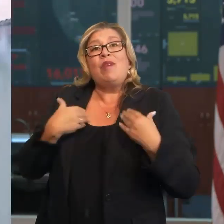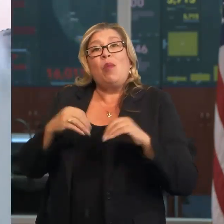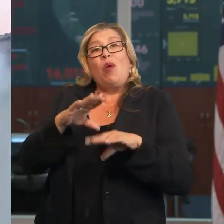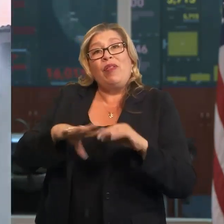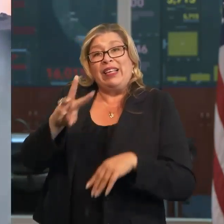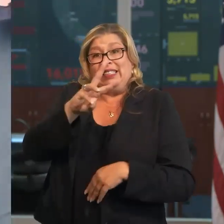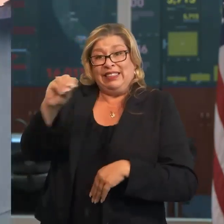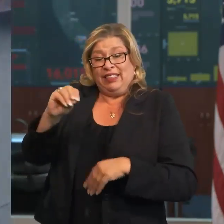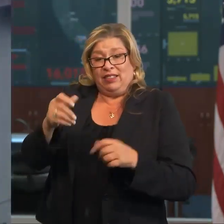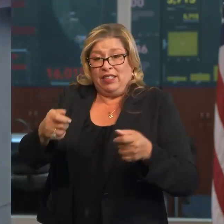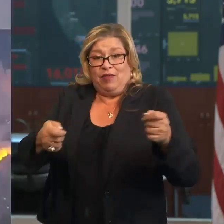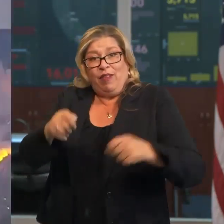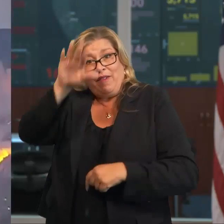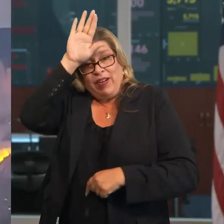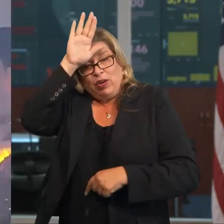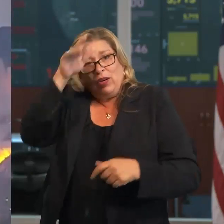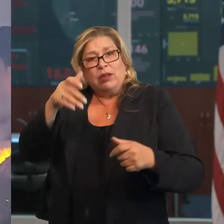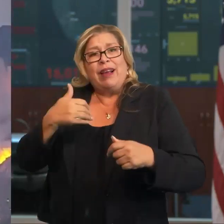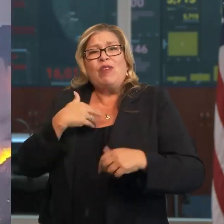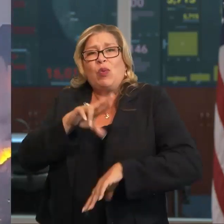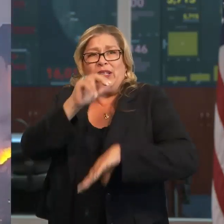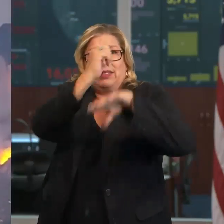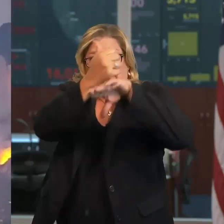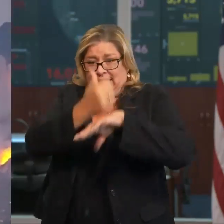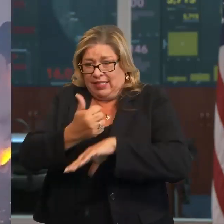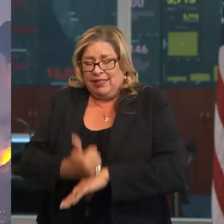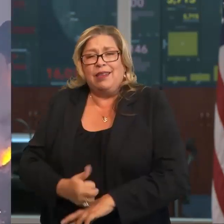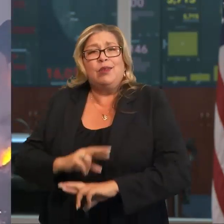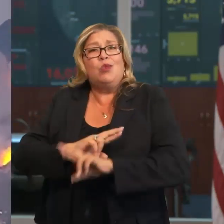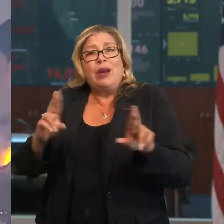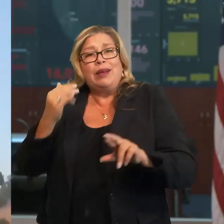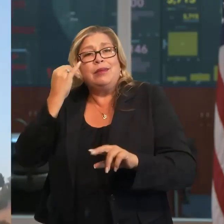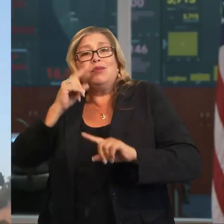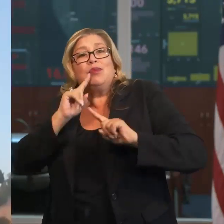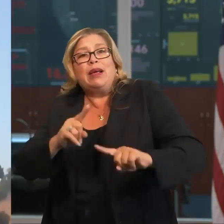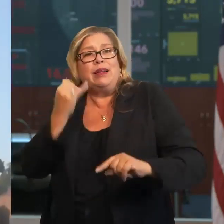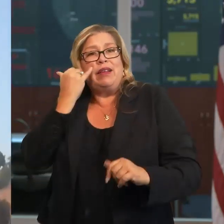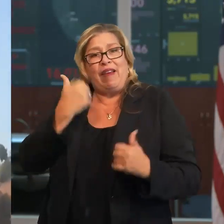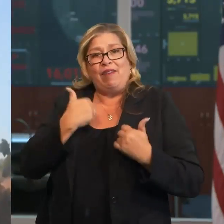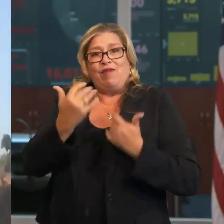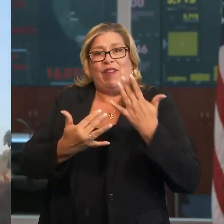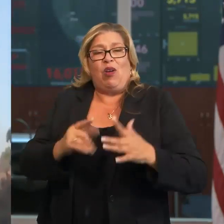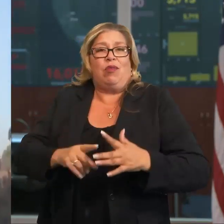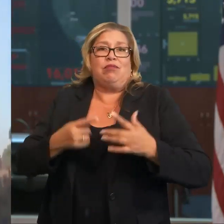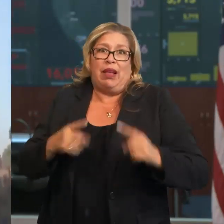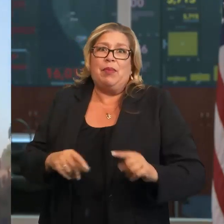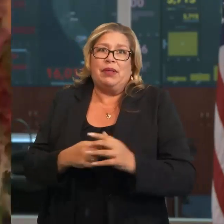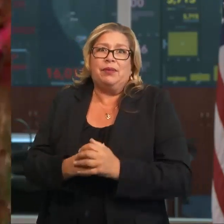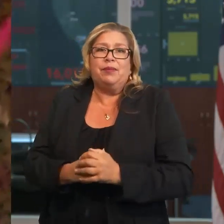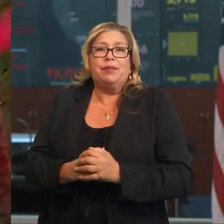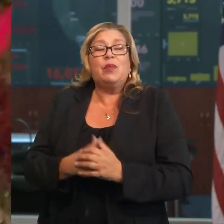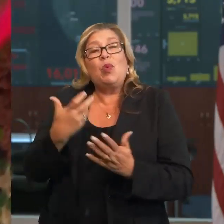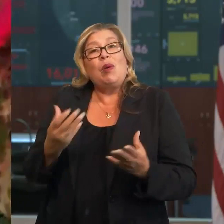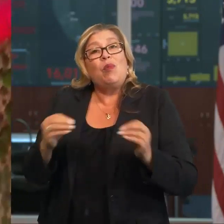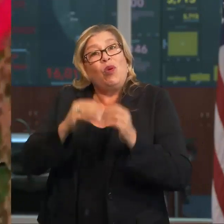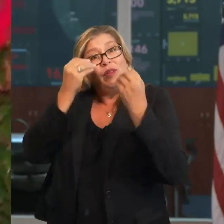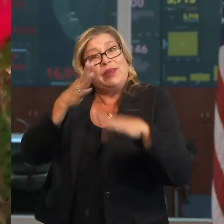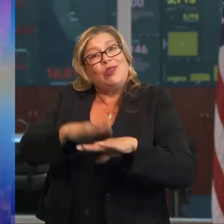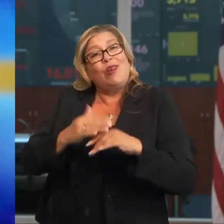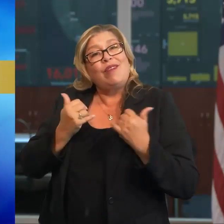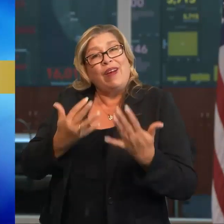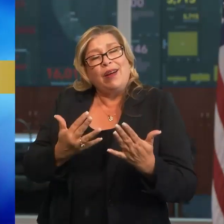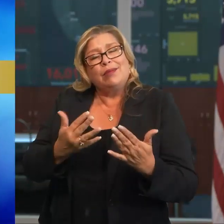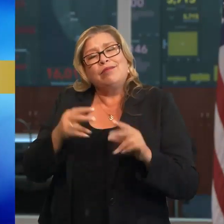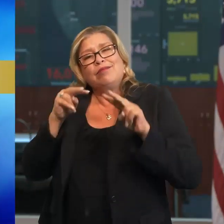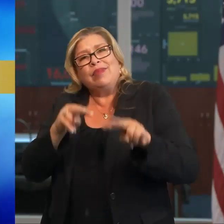pre-positioned throughout the state to respond quickly if other fires break out for the latest fired updates follow